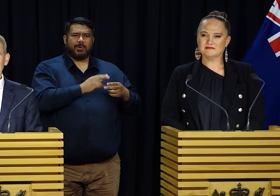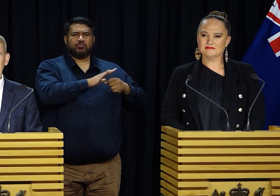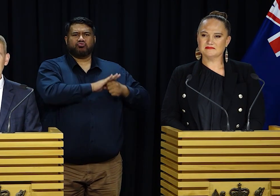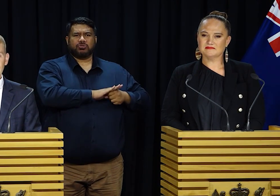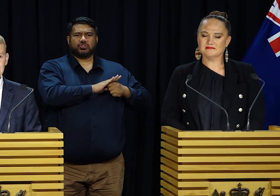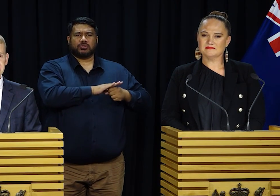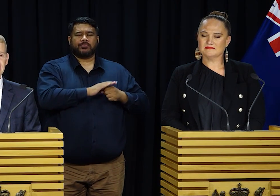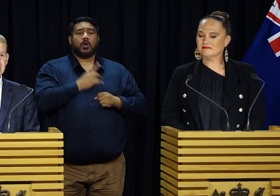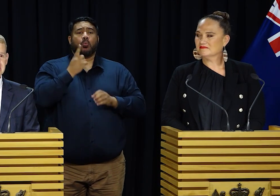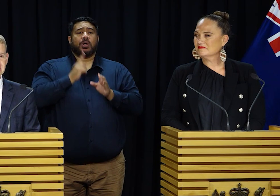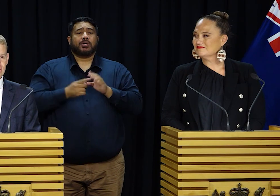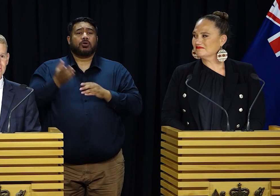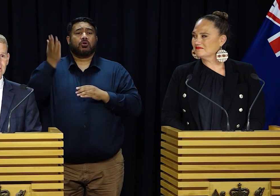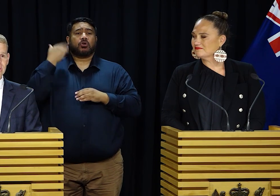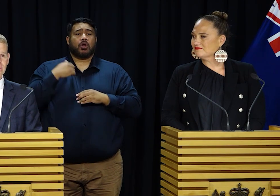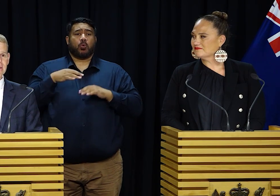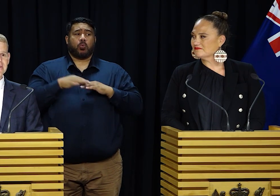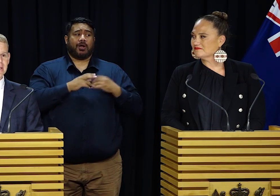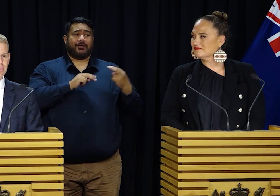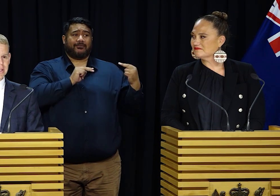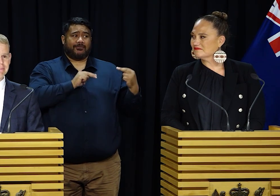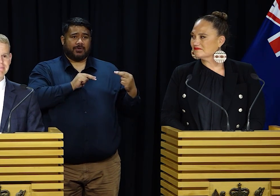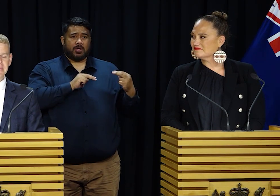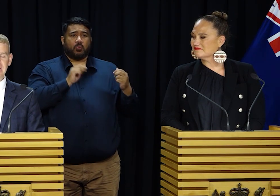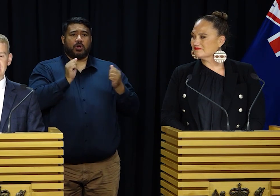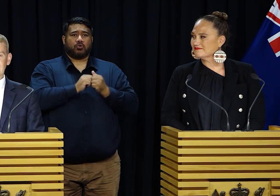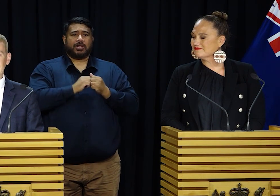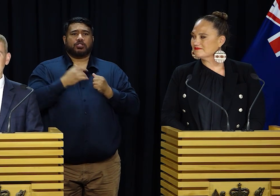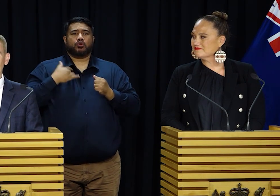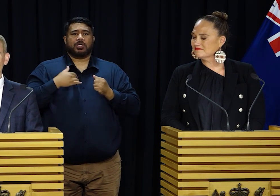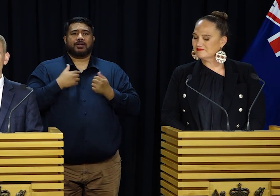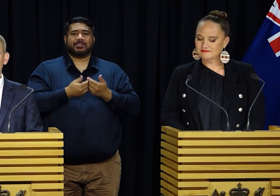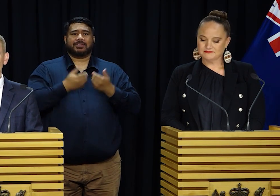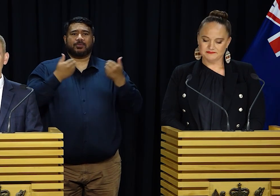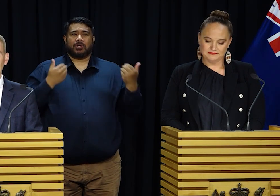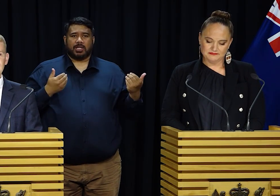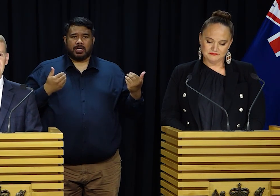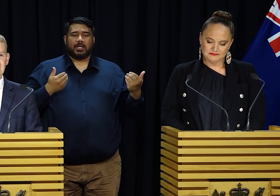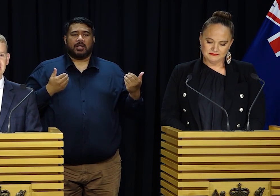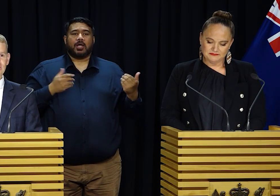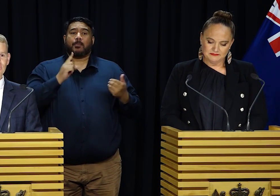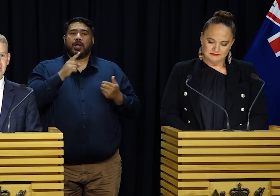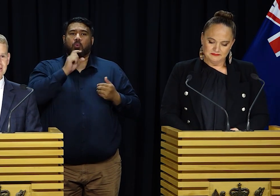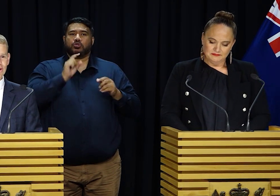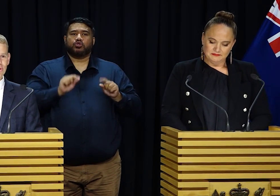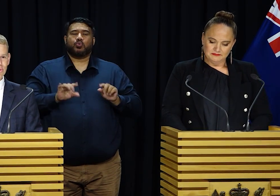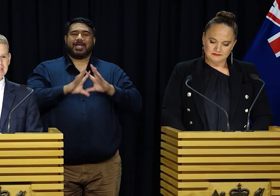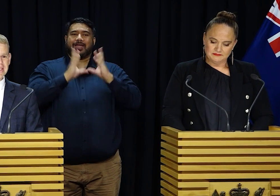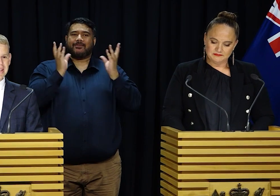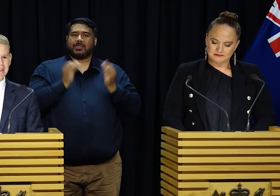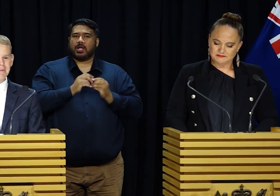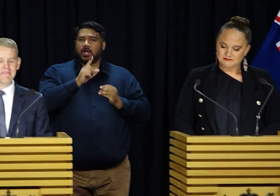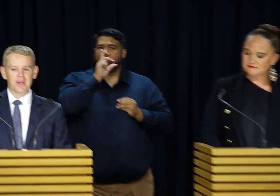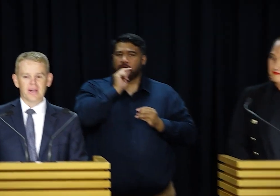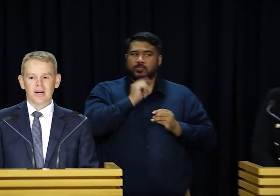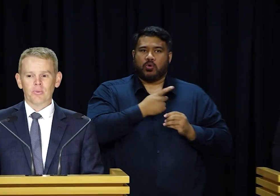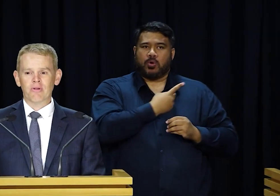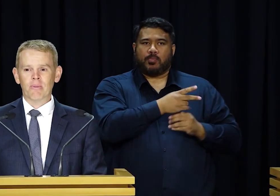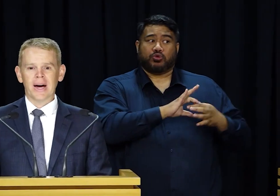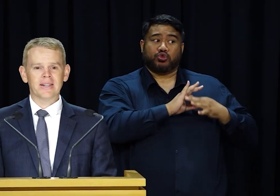ago, my wife and I made the decision that we would live separately, that we would do everything we can to raise our children together.